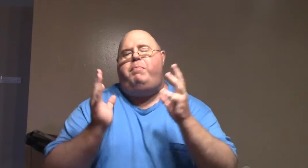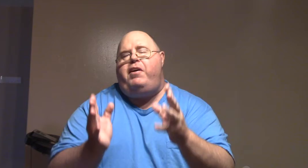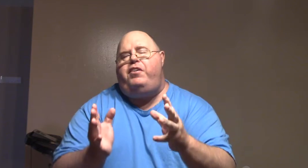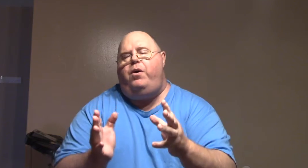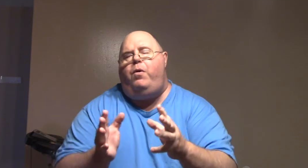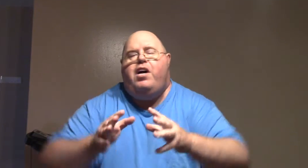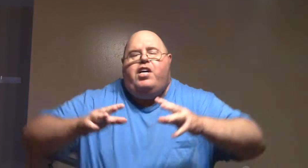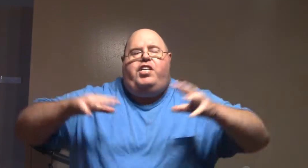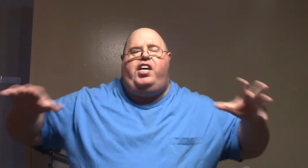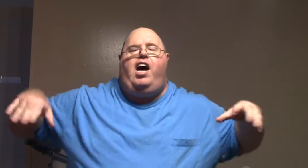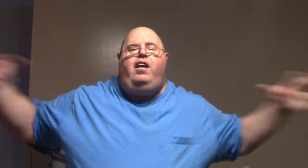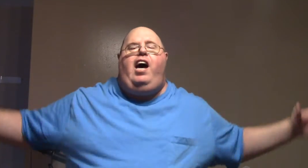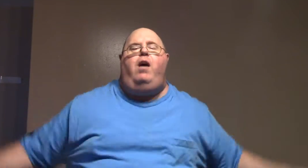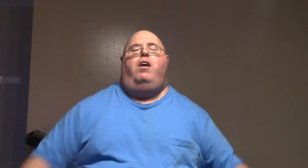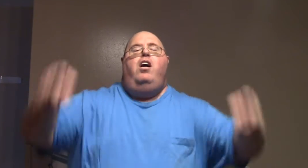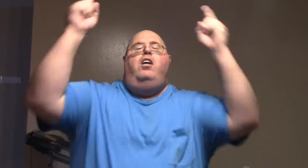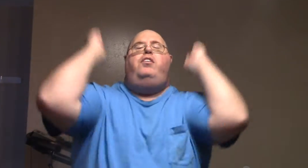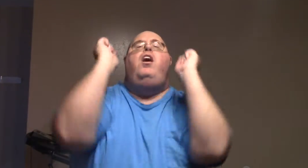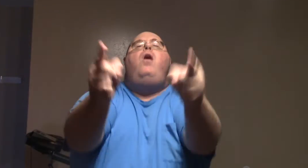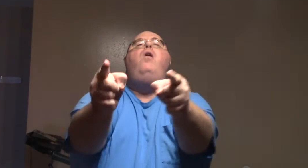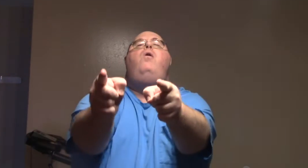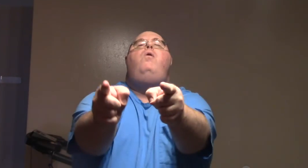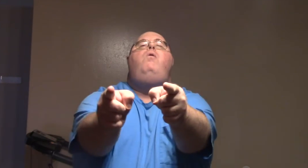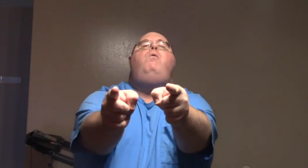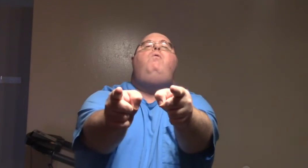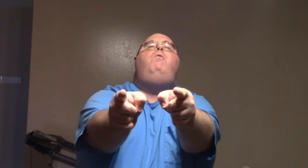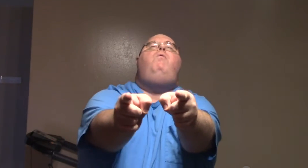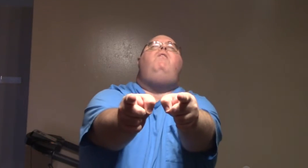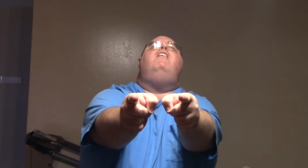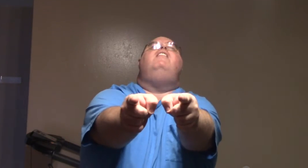special shout out to...